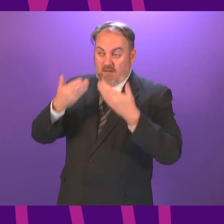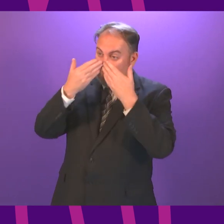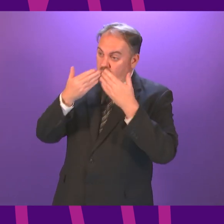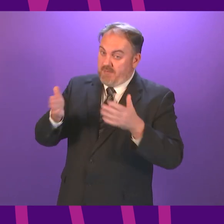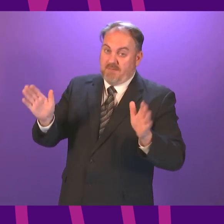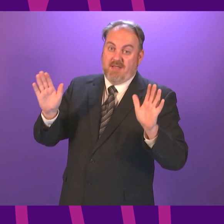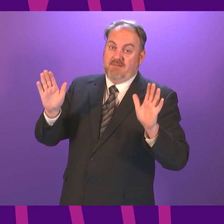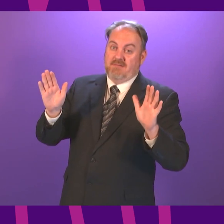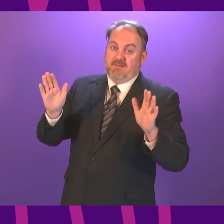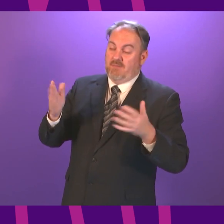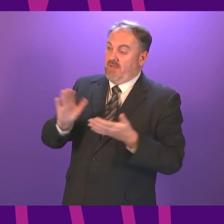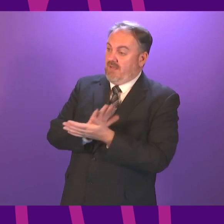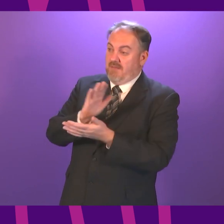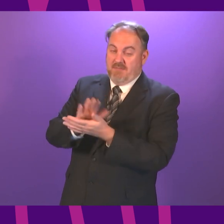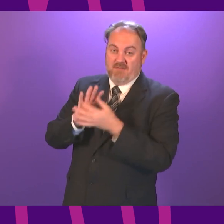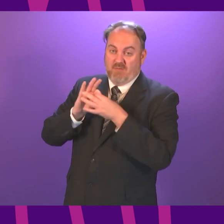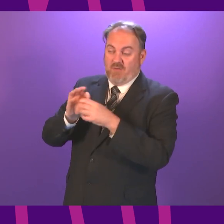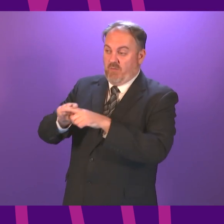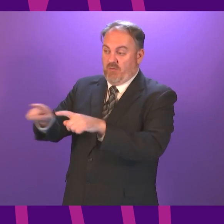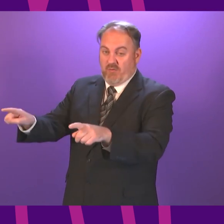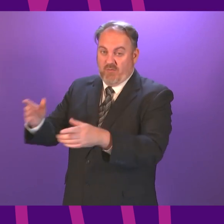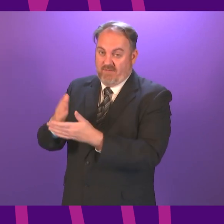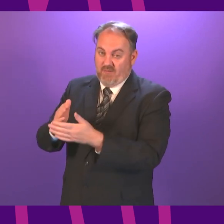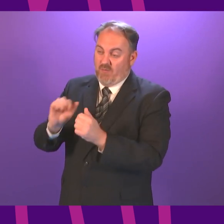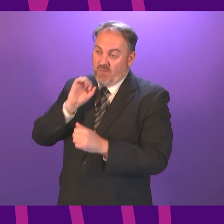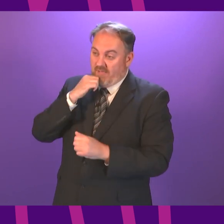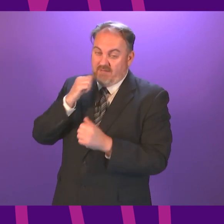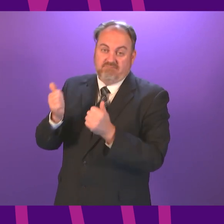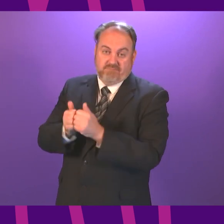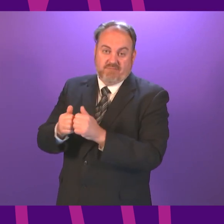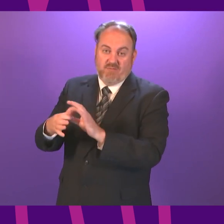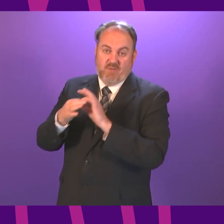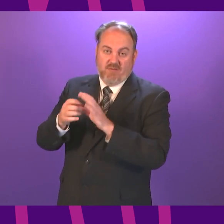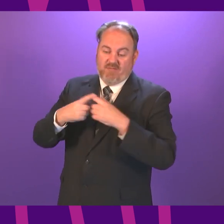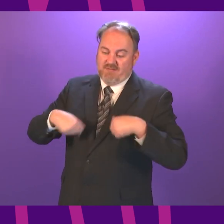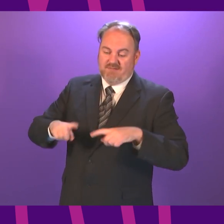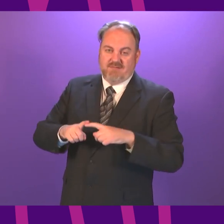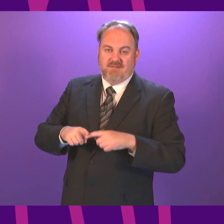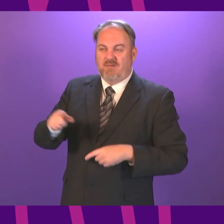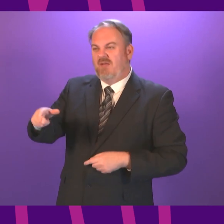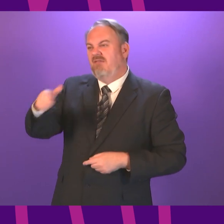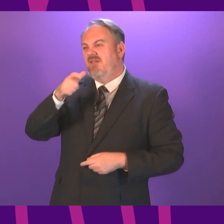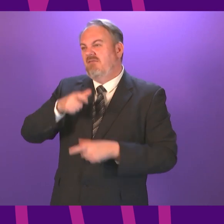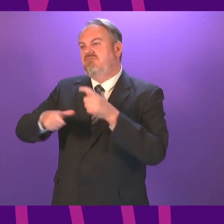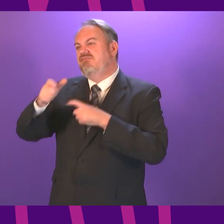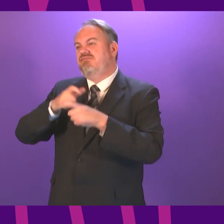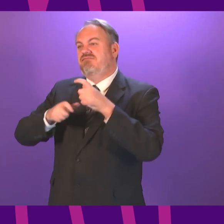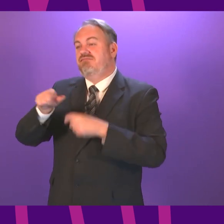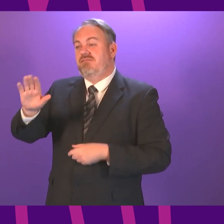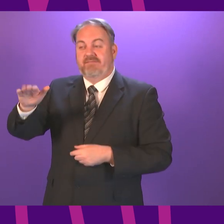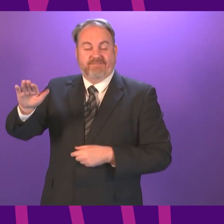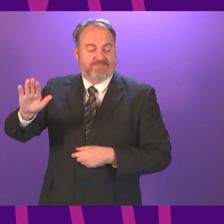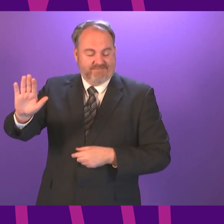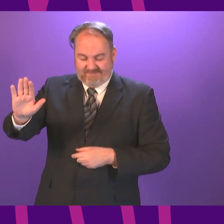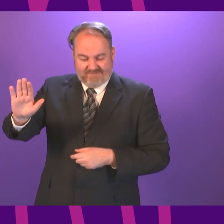to discuss that and if Annie Wells can perhaps stop you know sort of mouthing things at me from my sedentary position we could